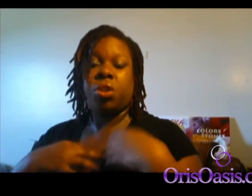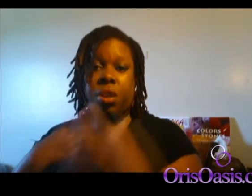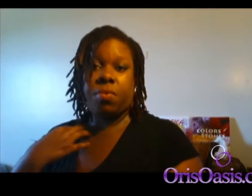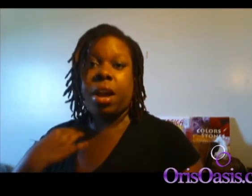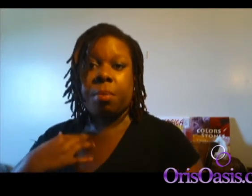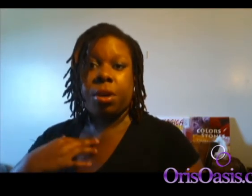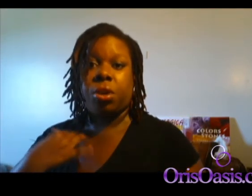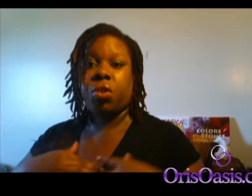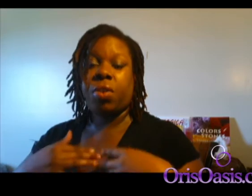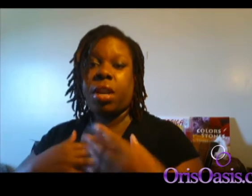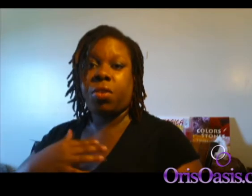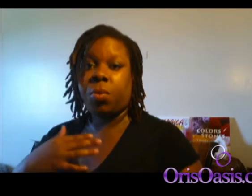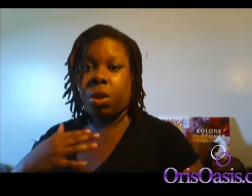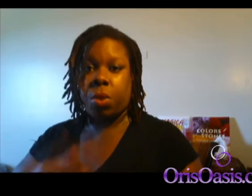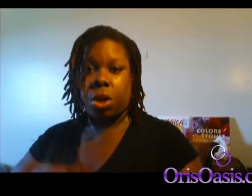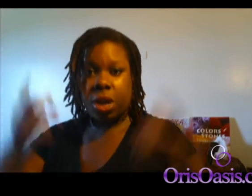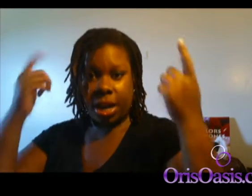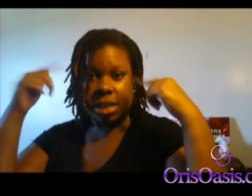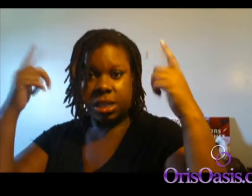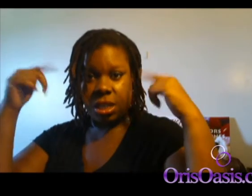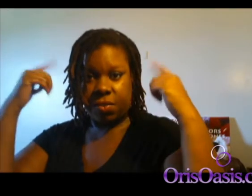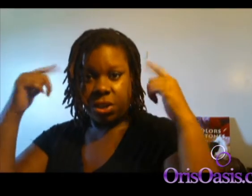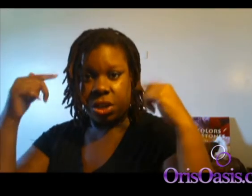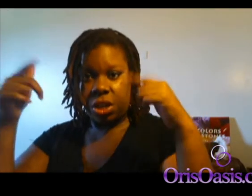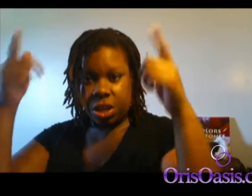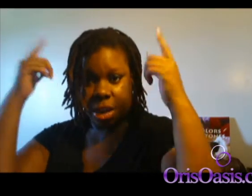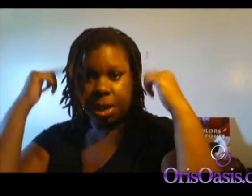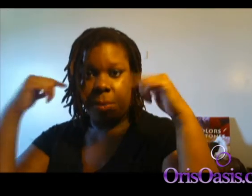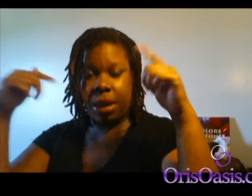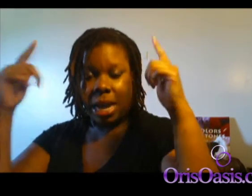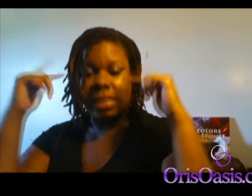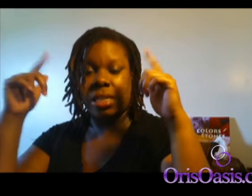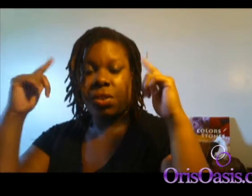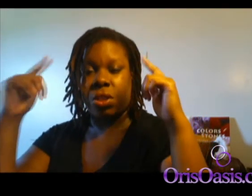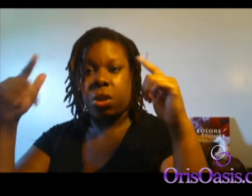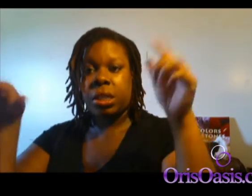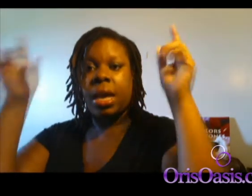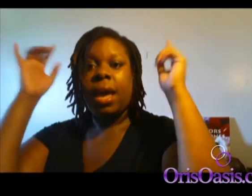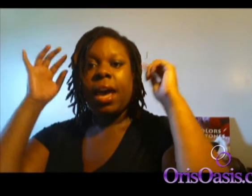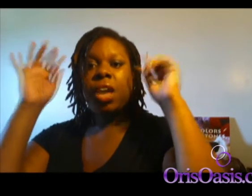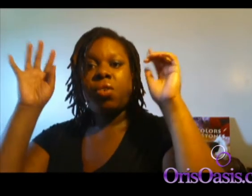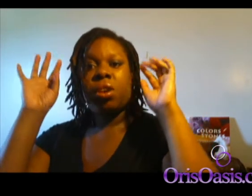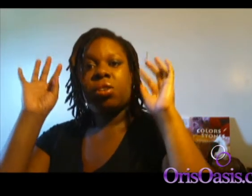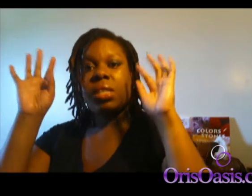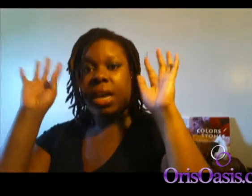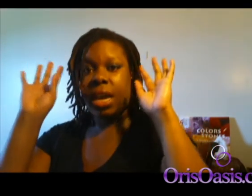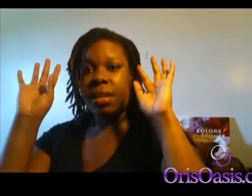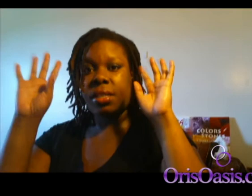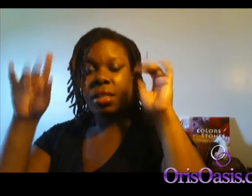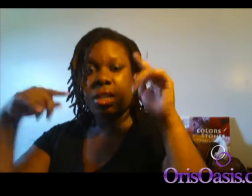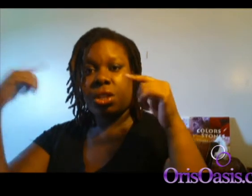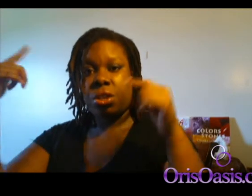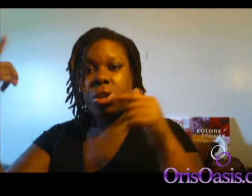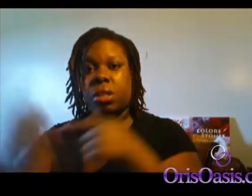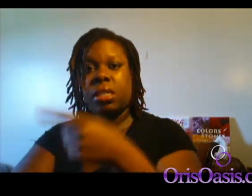environment. You're creating life the way you want. You're conscious of your, you're now becoming conscious of your thoughts. And you understand consciously that your thoughts dictate